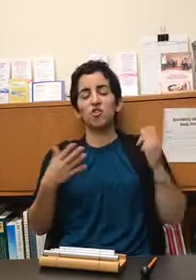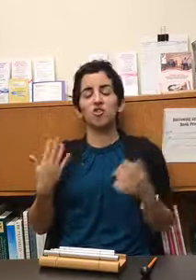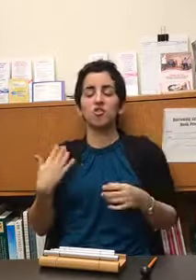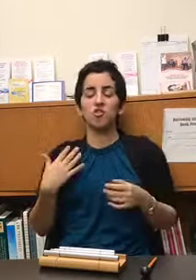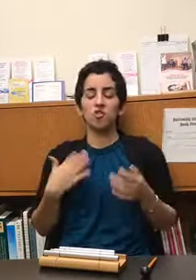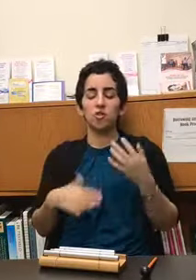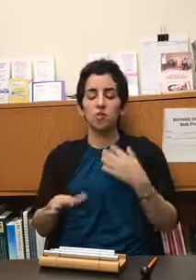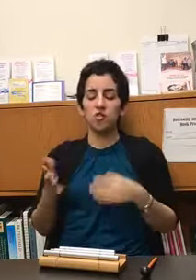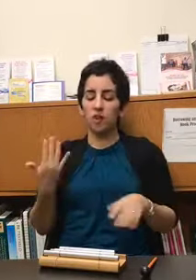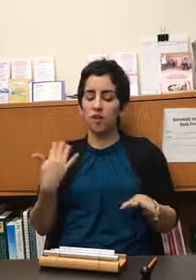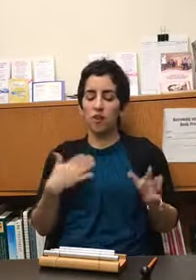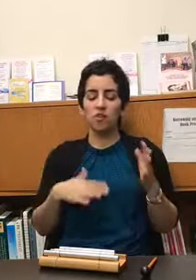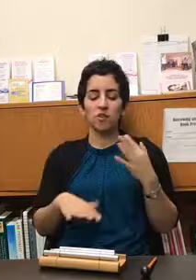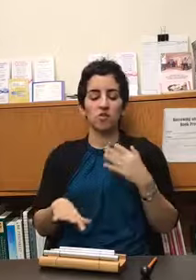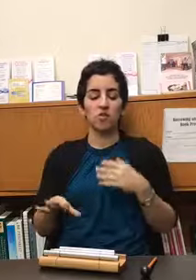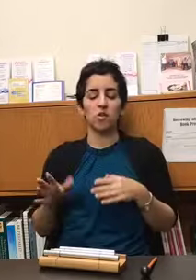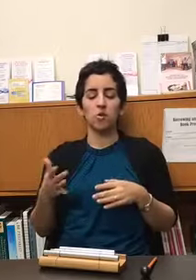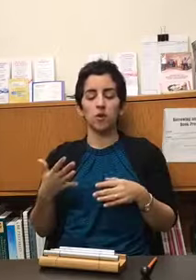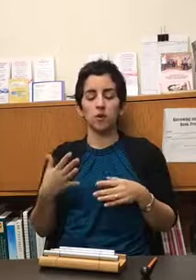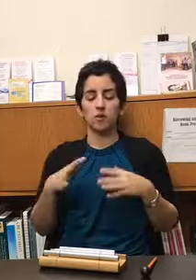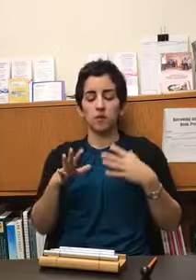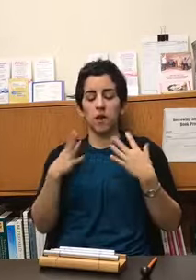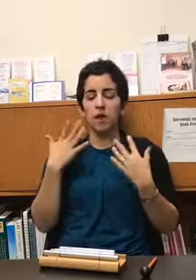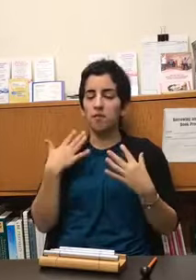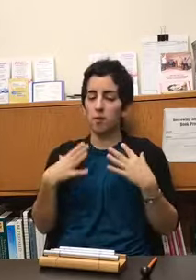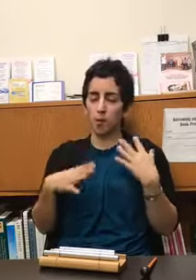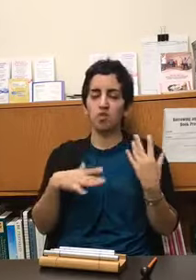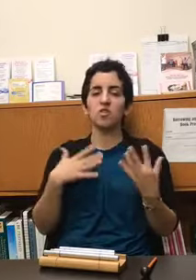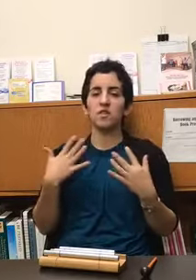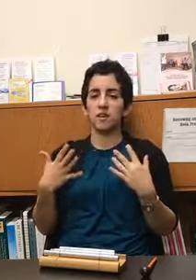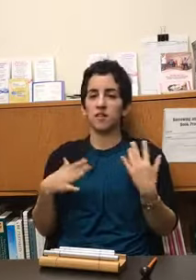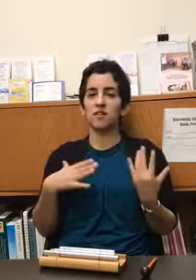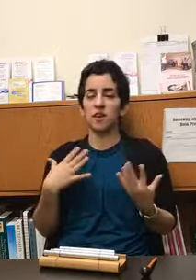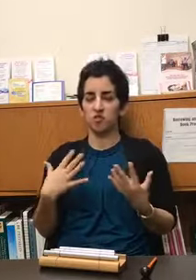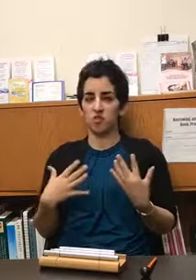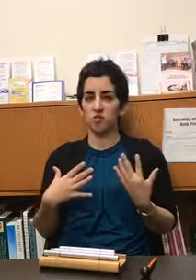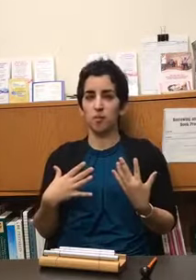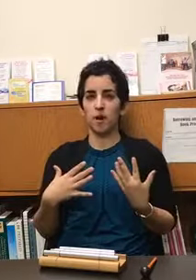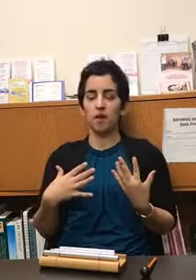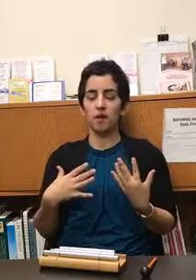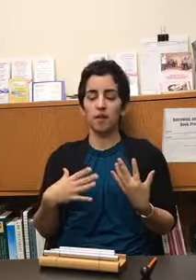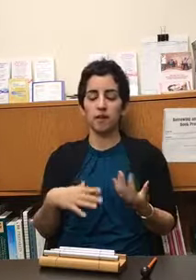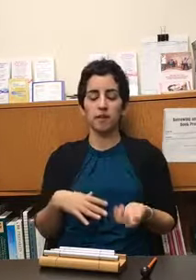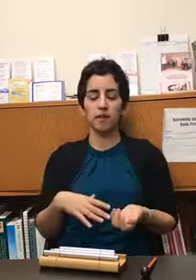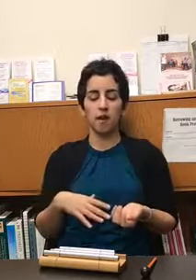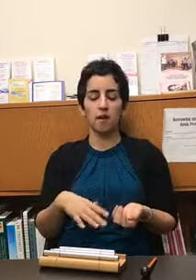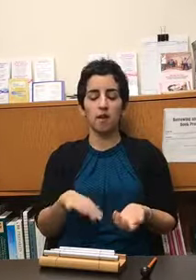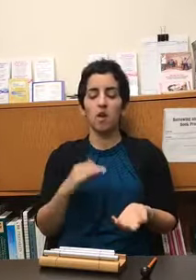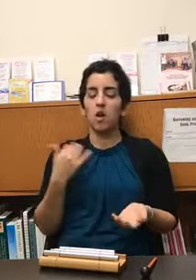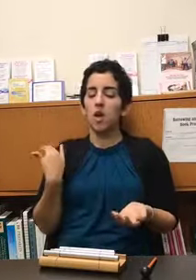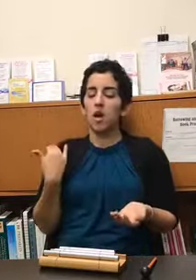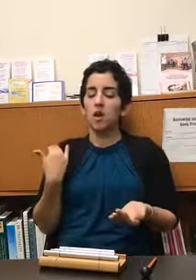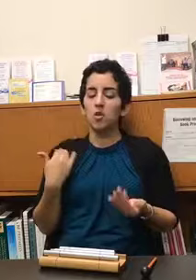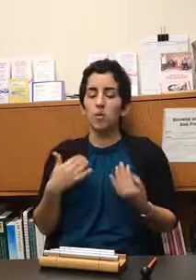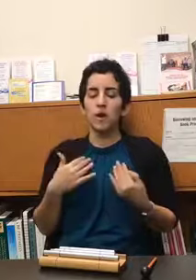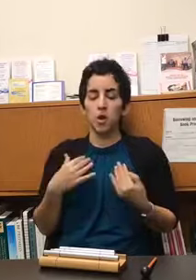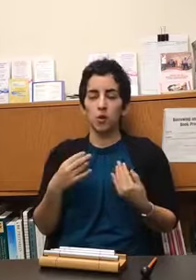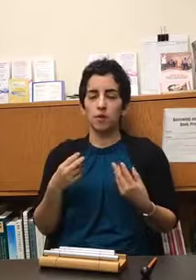so allow yourself to notice any vibrations any sensations in your body like i said you might notice